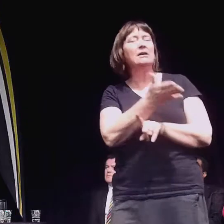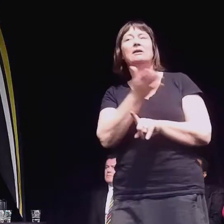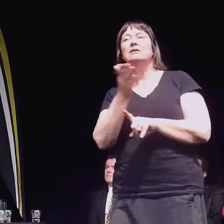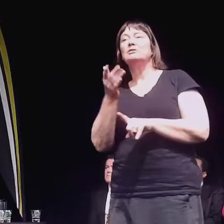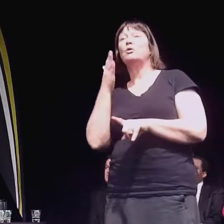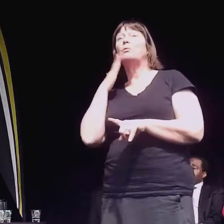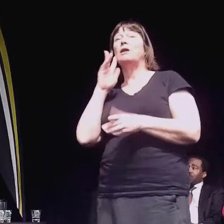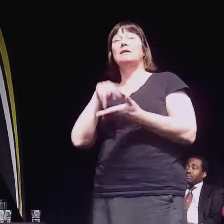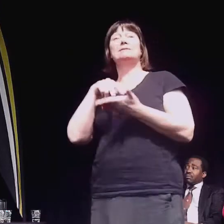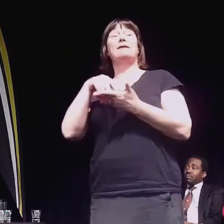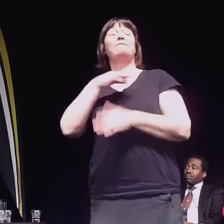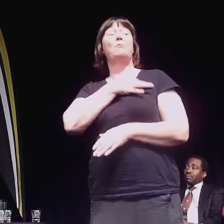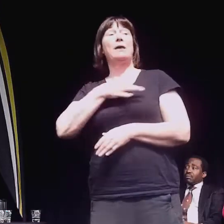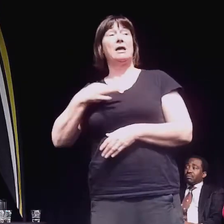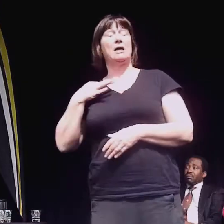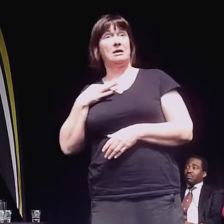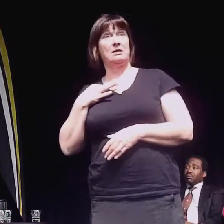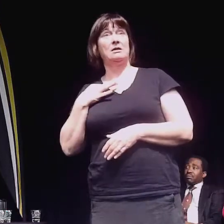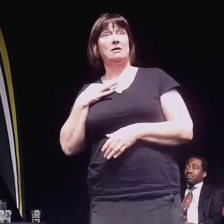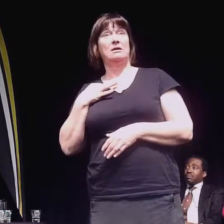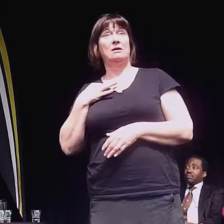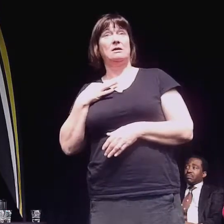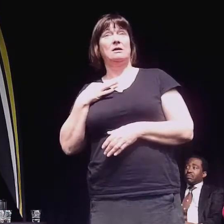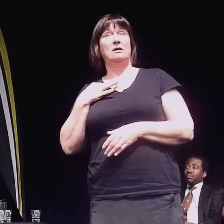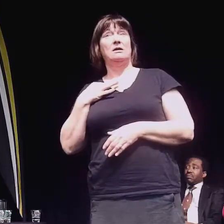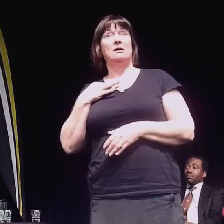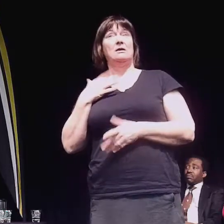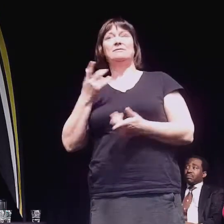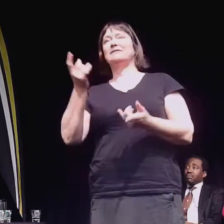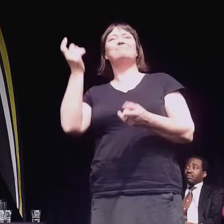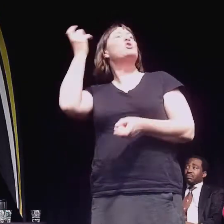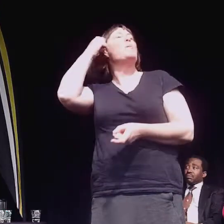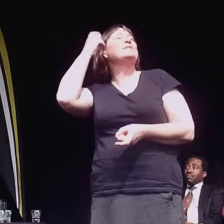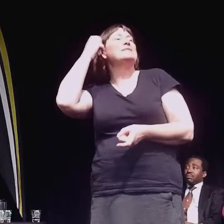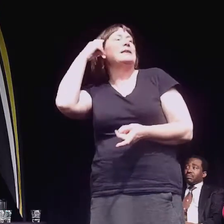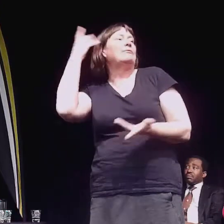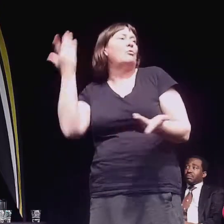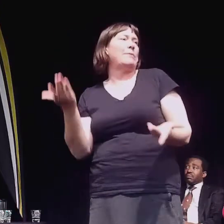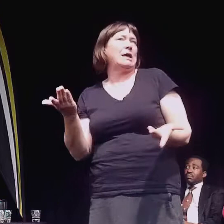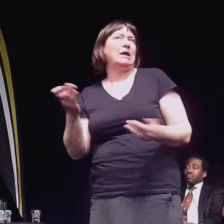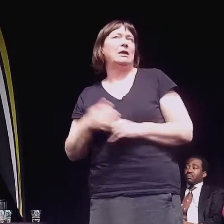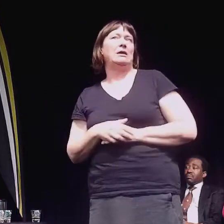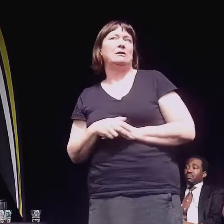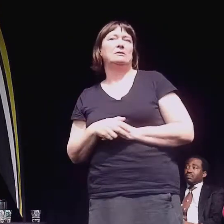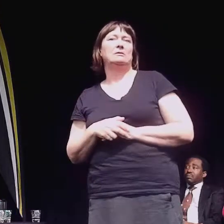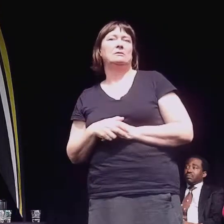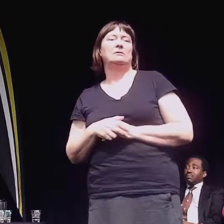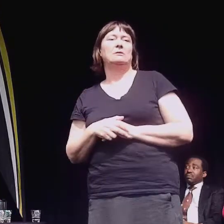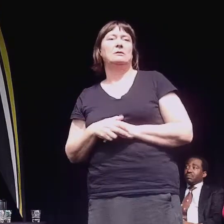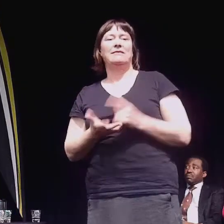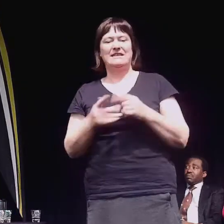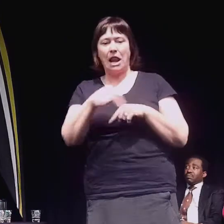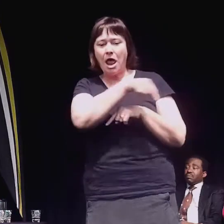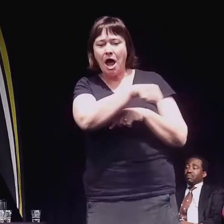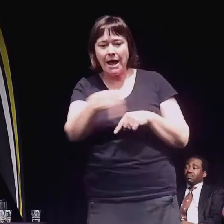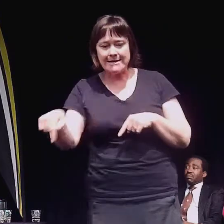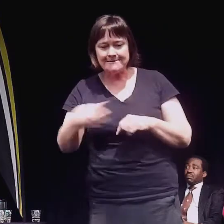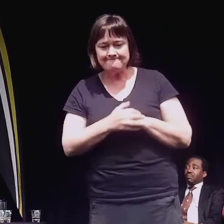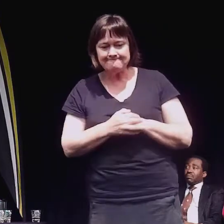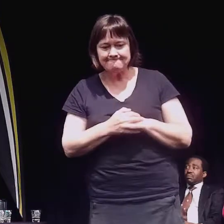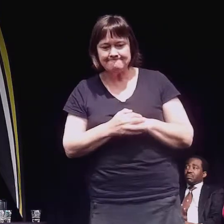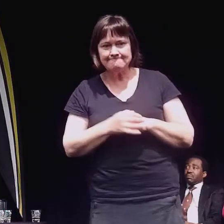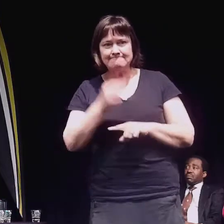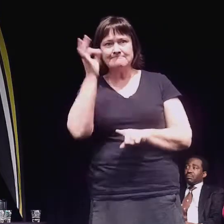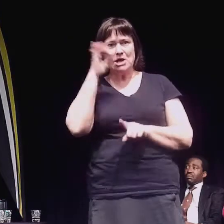I stand for a it's just pure sense, common sense. There's a line here. It's a yellow